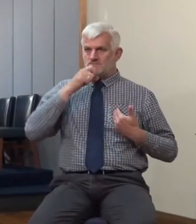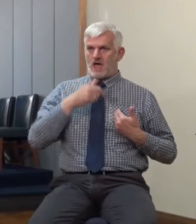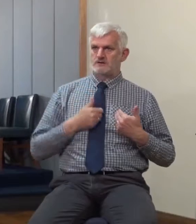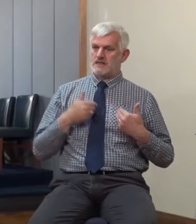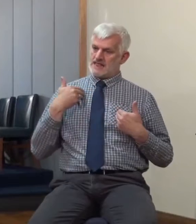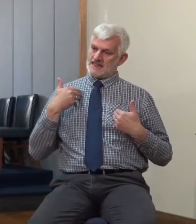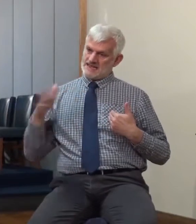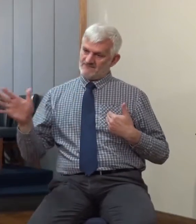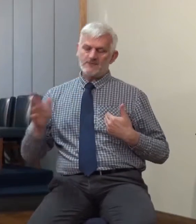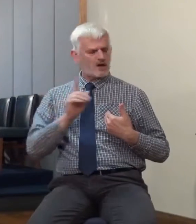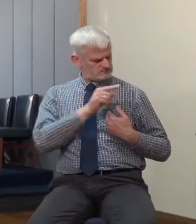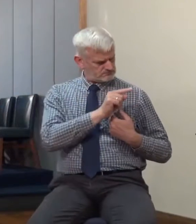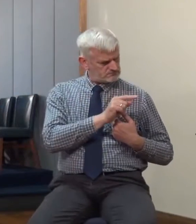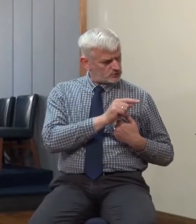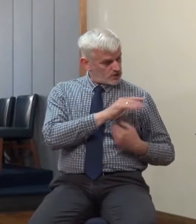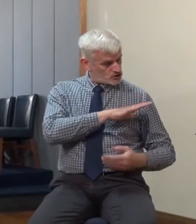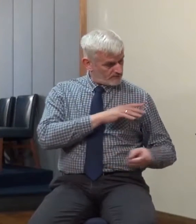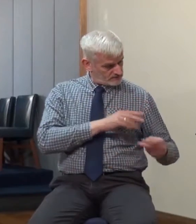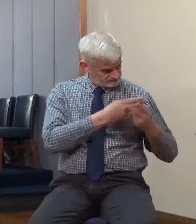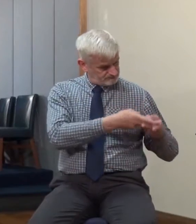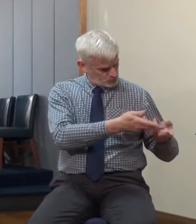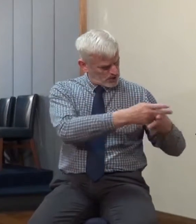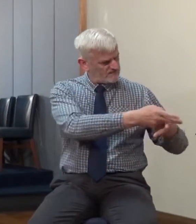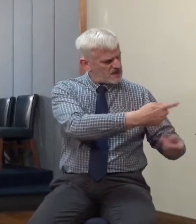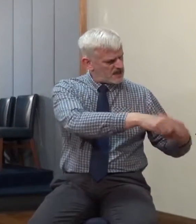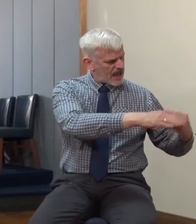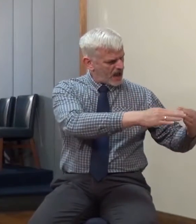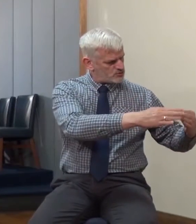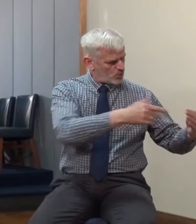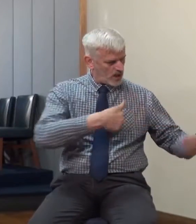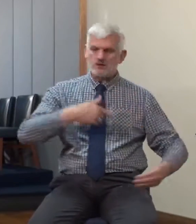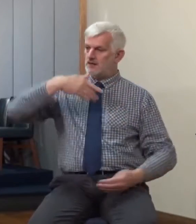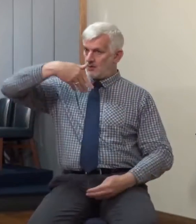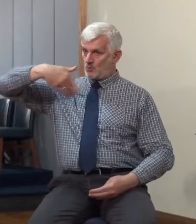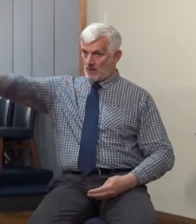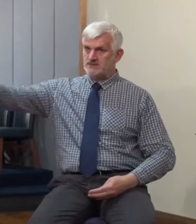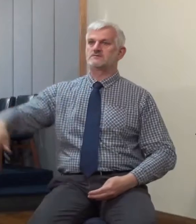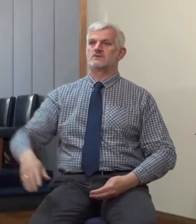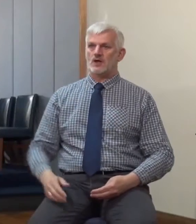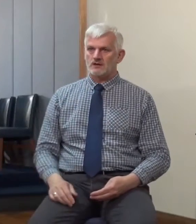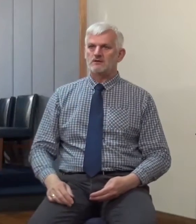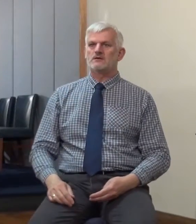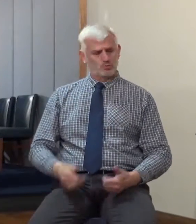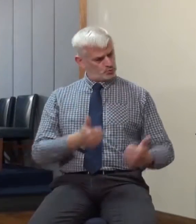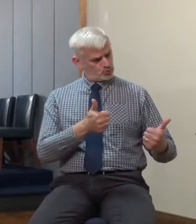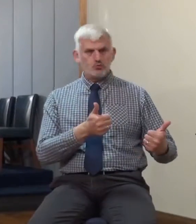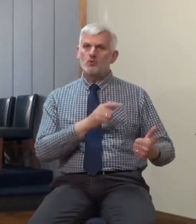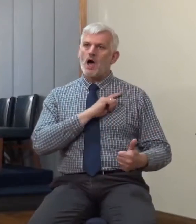to give them meat in due season? Blessed is that servant, whom his Lord, when he cometh,